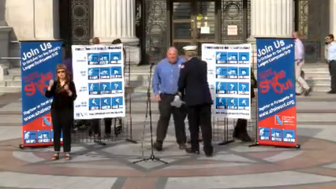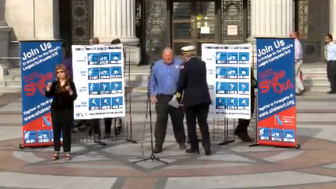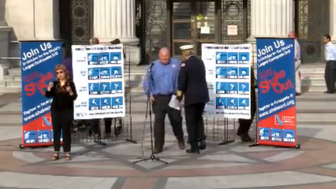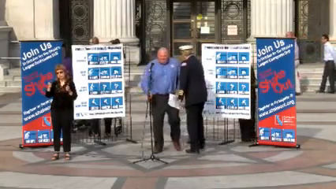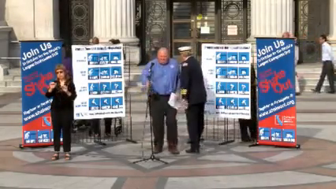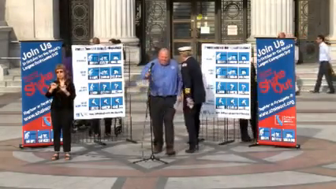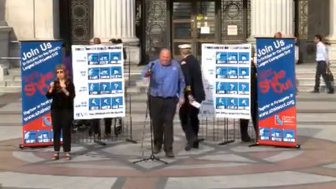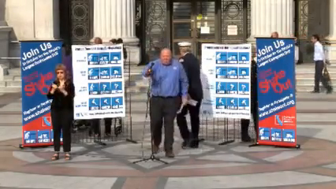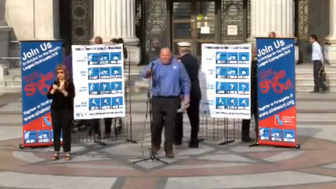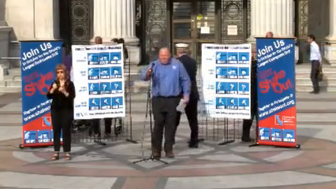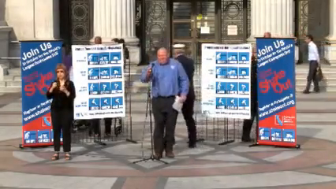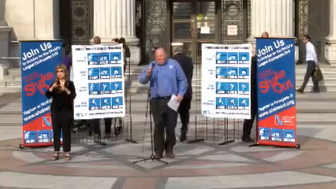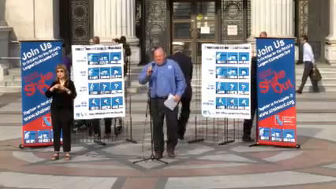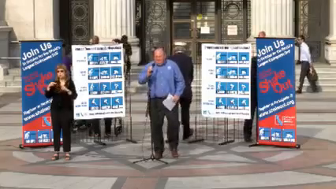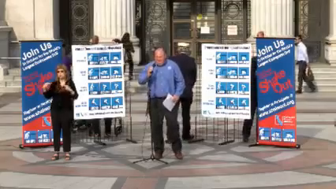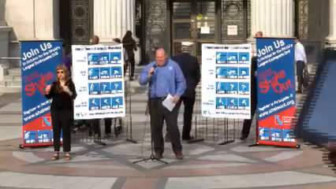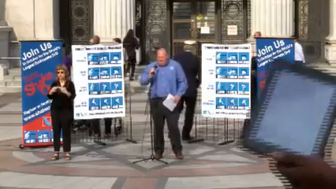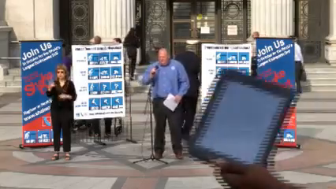Thank you, sir.